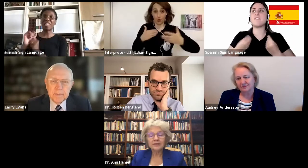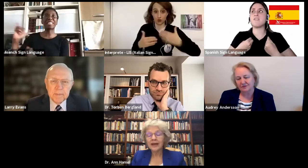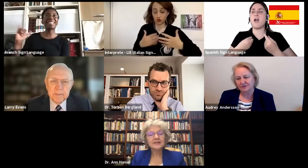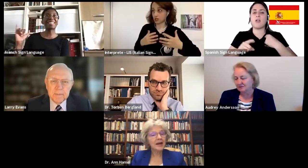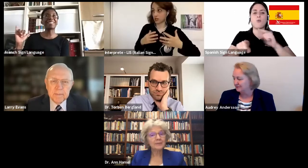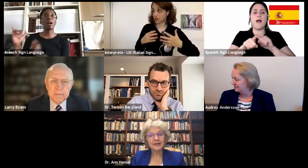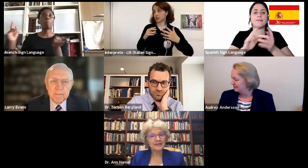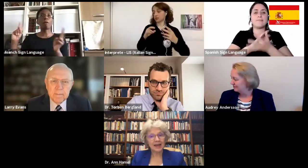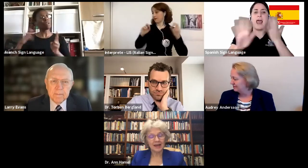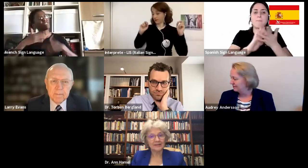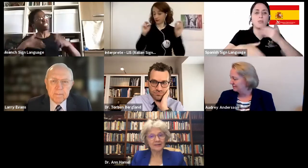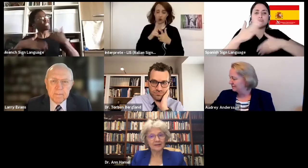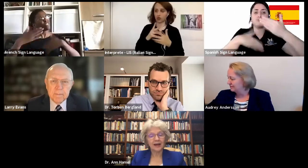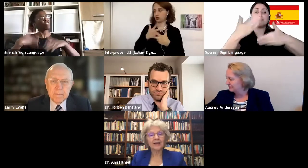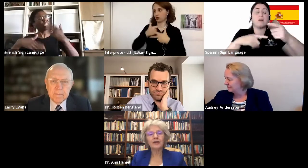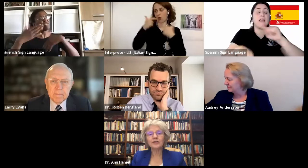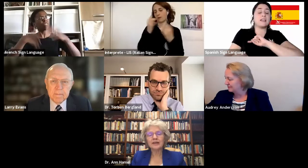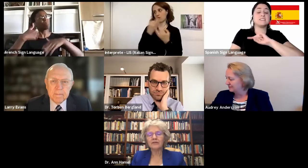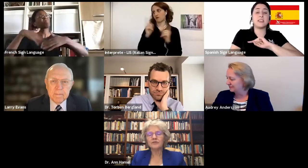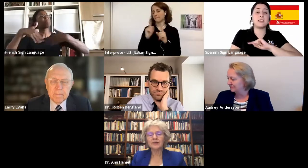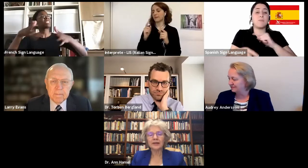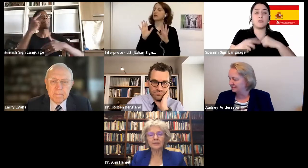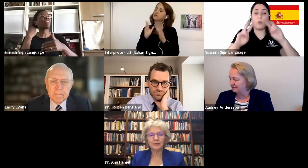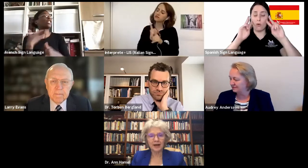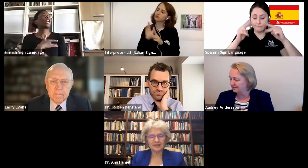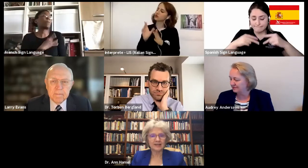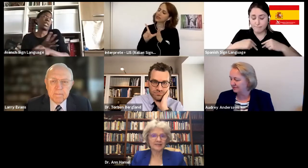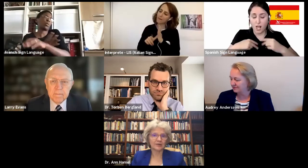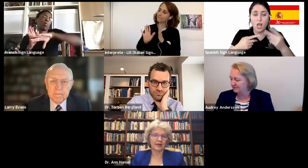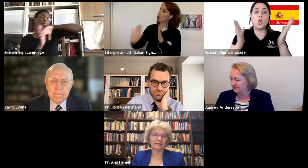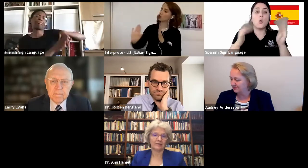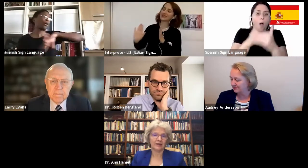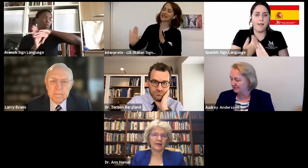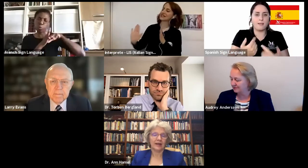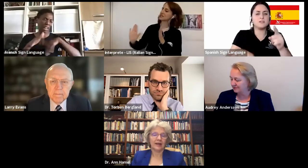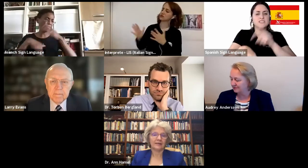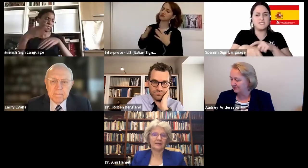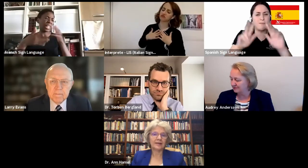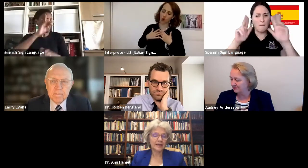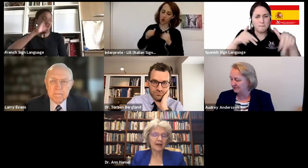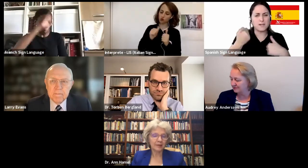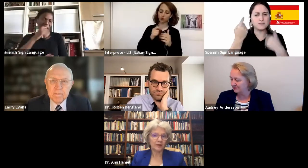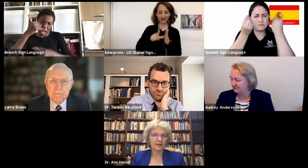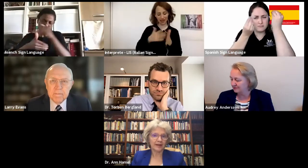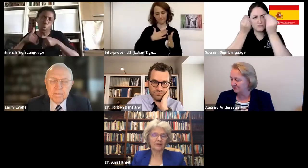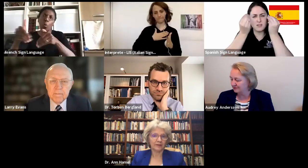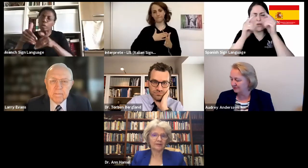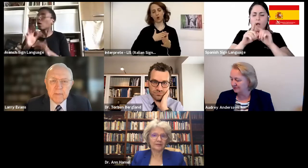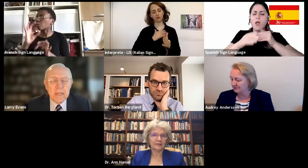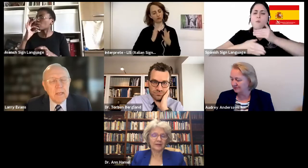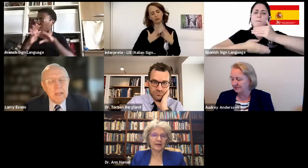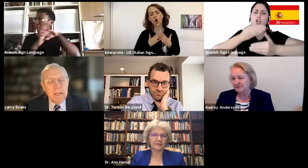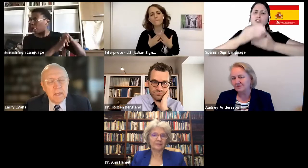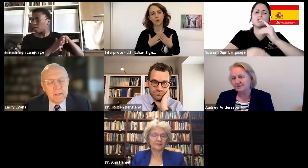Take the time that it takes. Allow yourself to really process the grief, and in time it will heal.